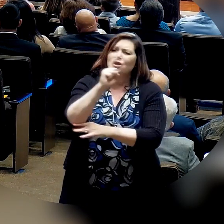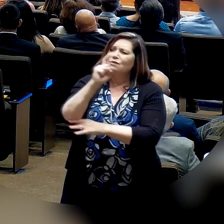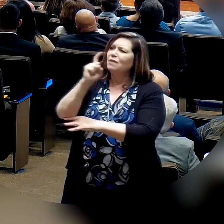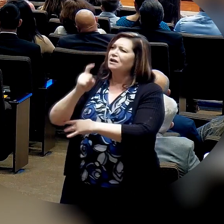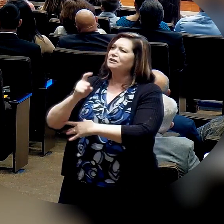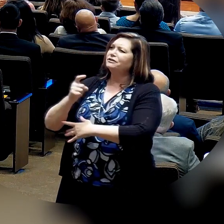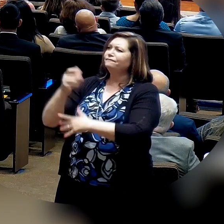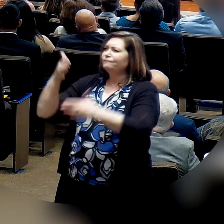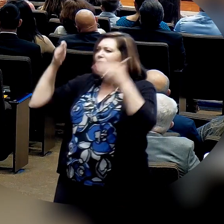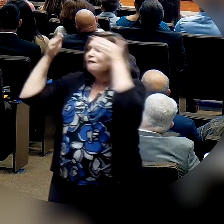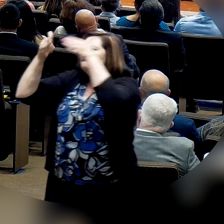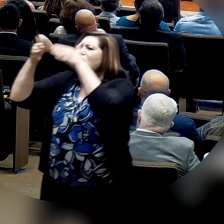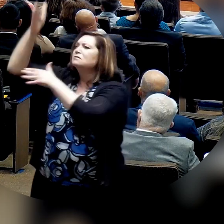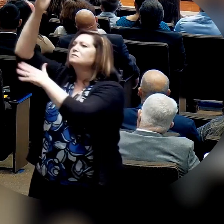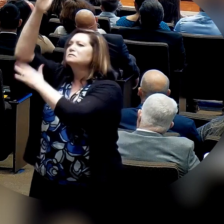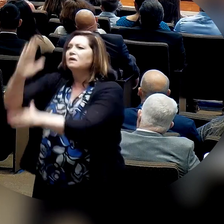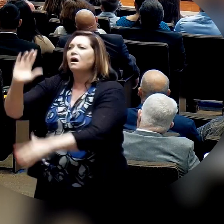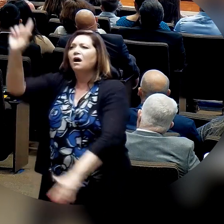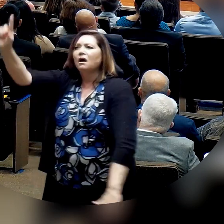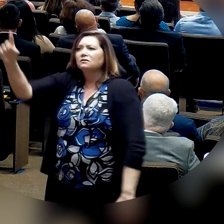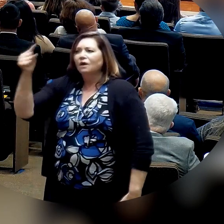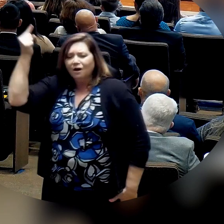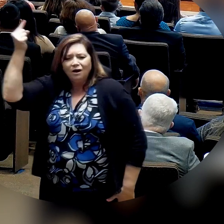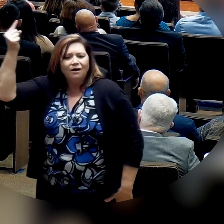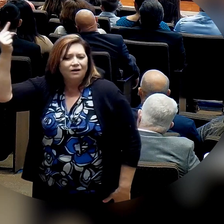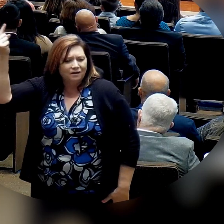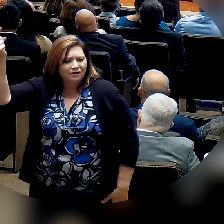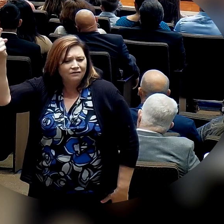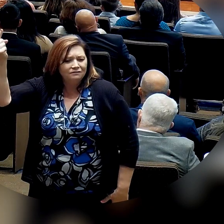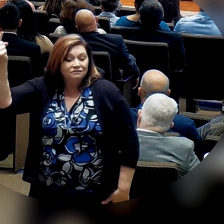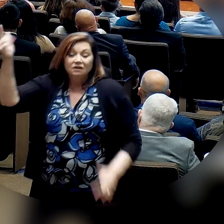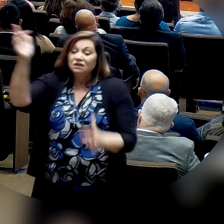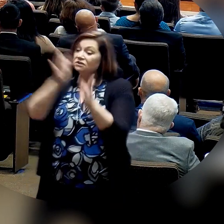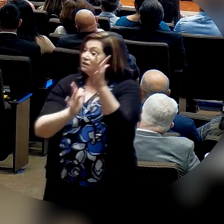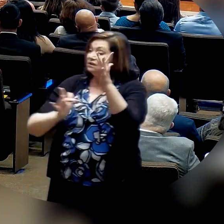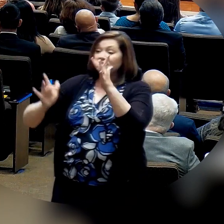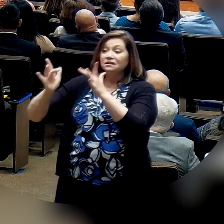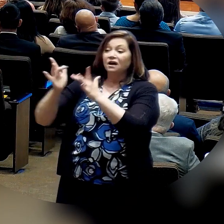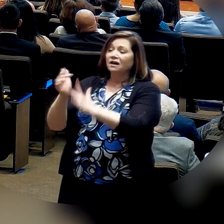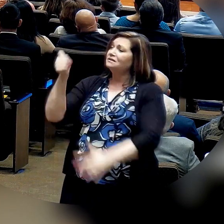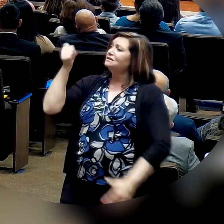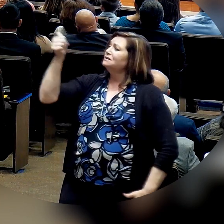who satisfies our longing for peace.